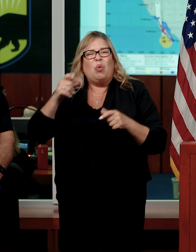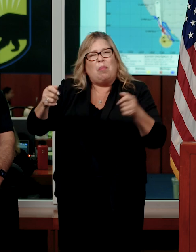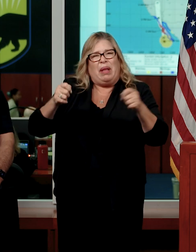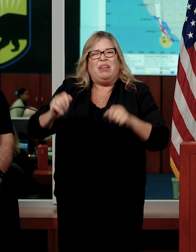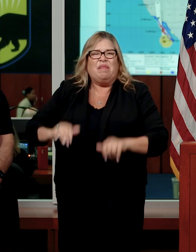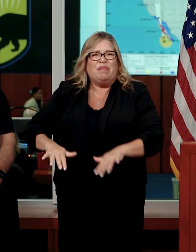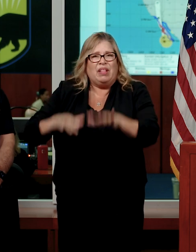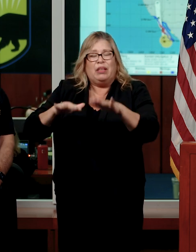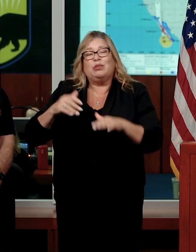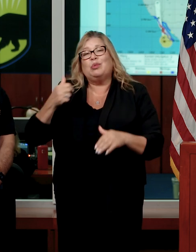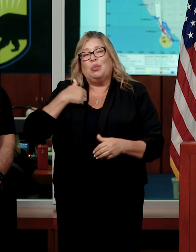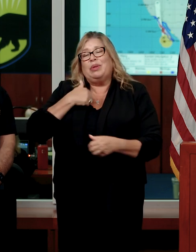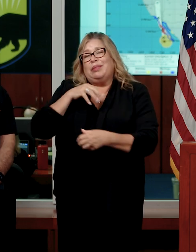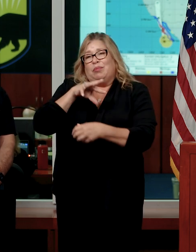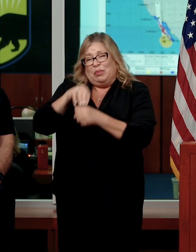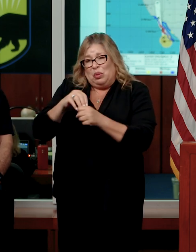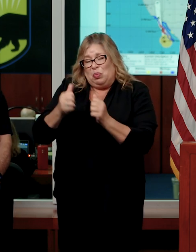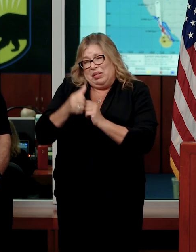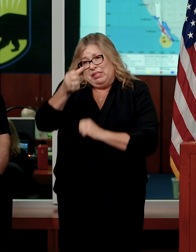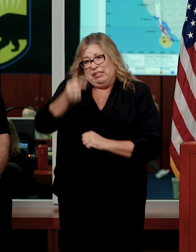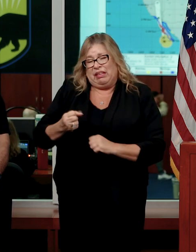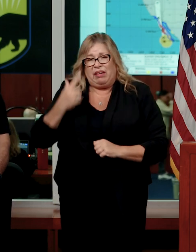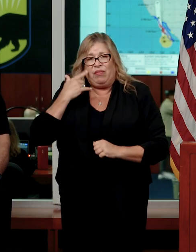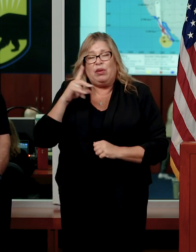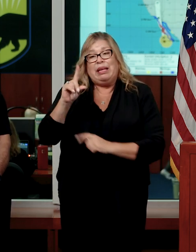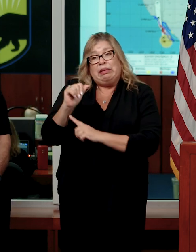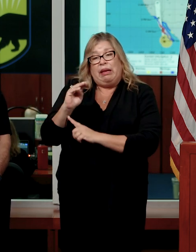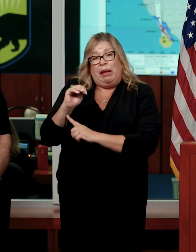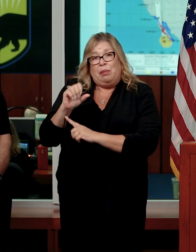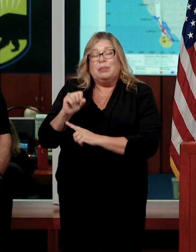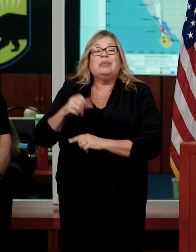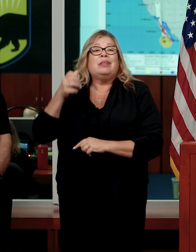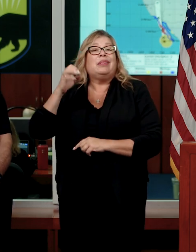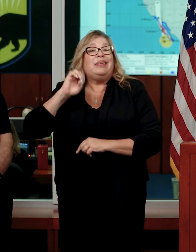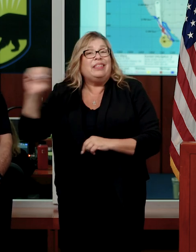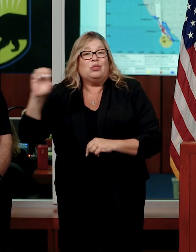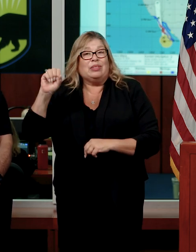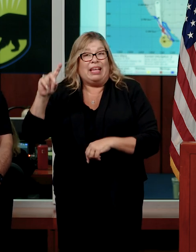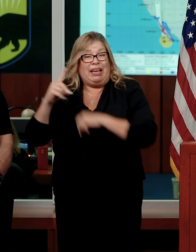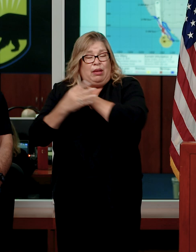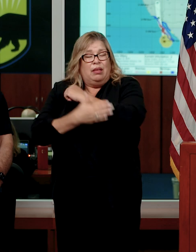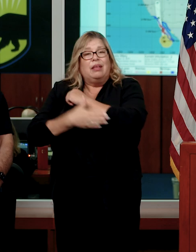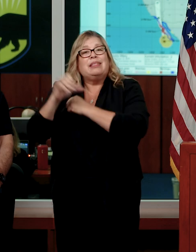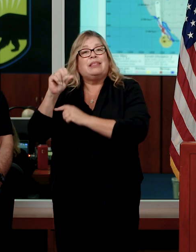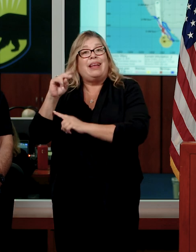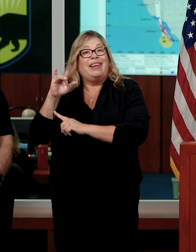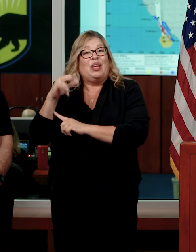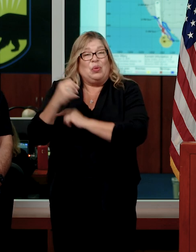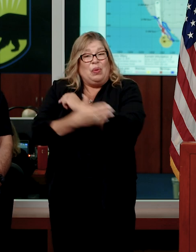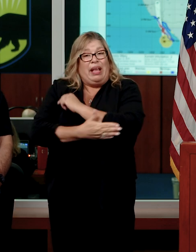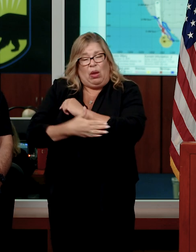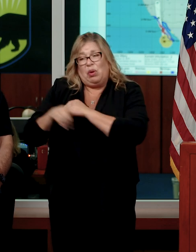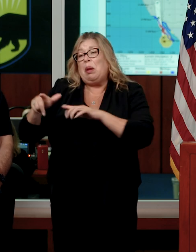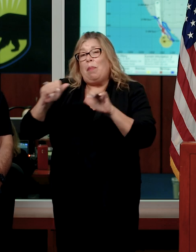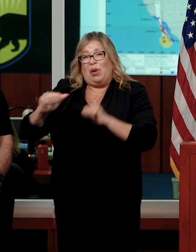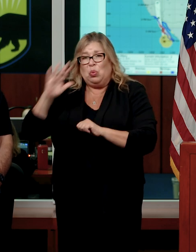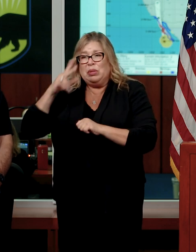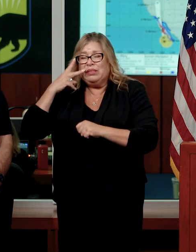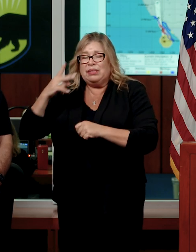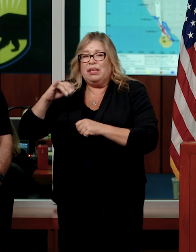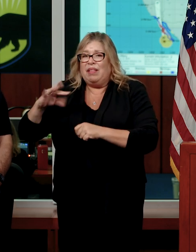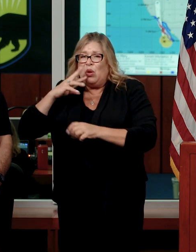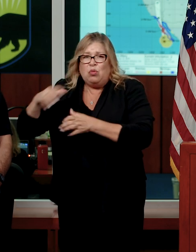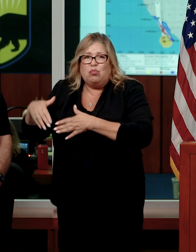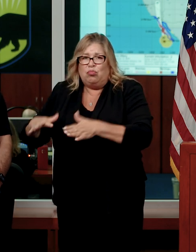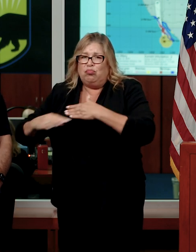in dams in Southern California, eastern San Diego County, those kinds of facilities may be activated. We are